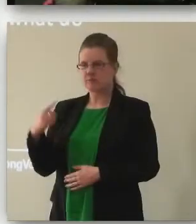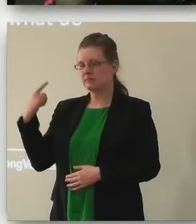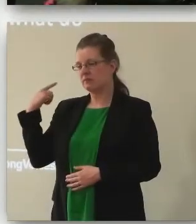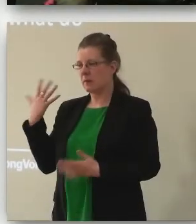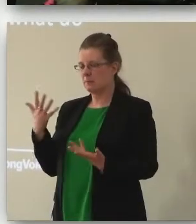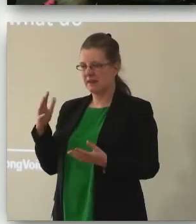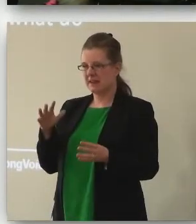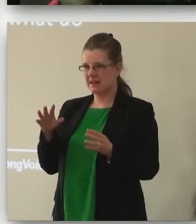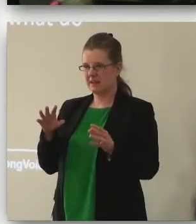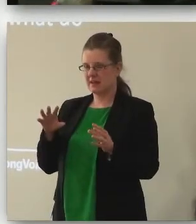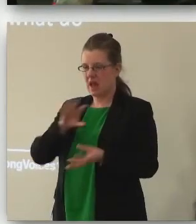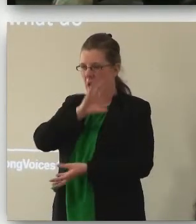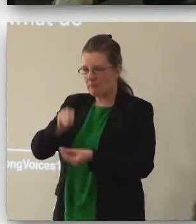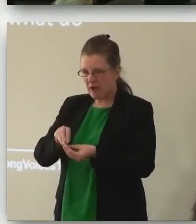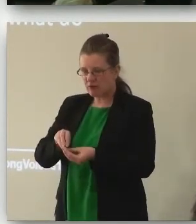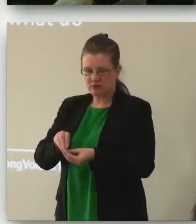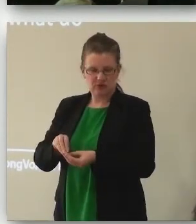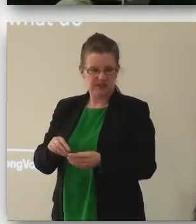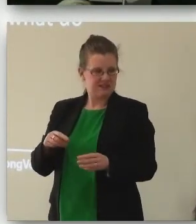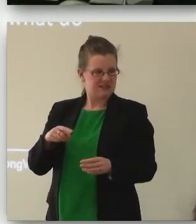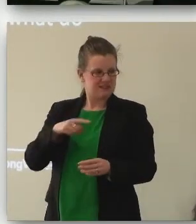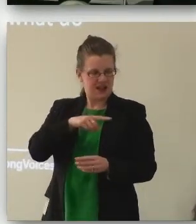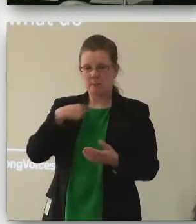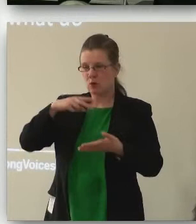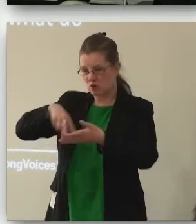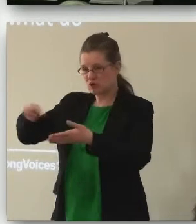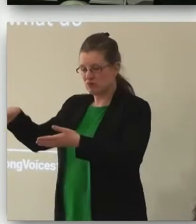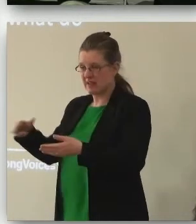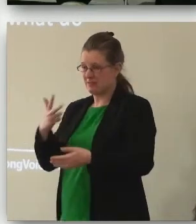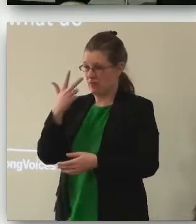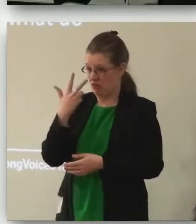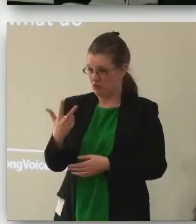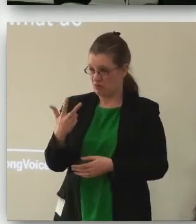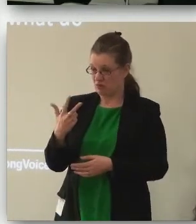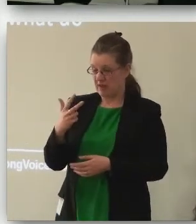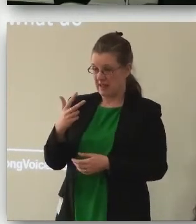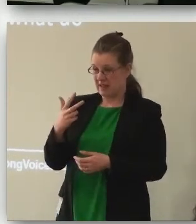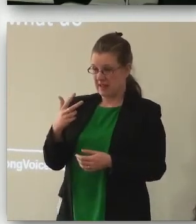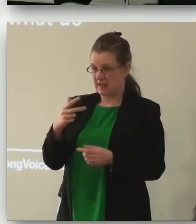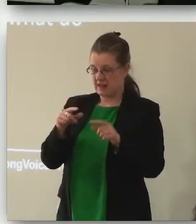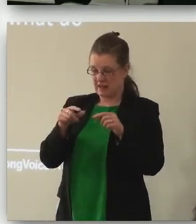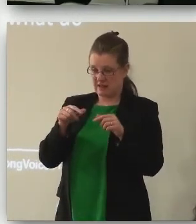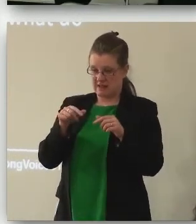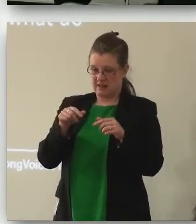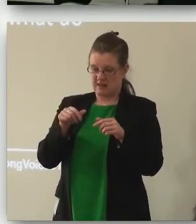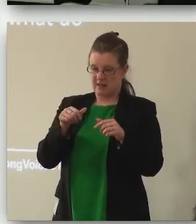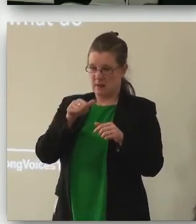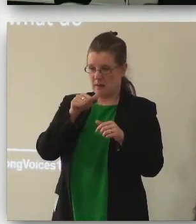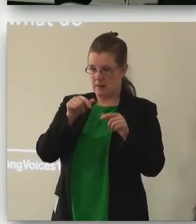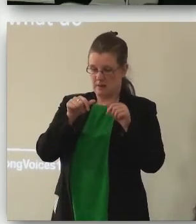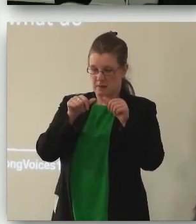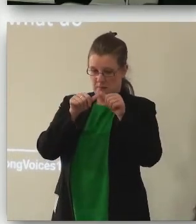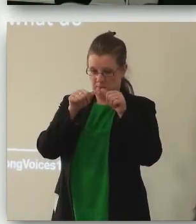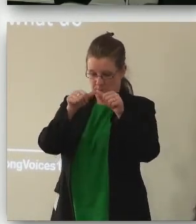paraphrase so if you don't mind I'm going to read the three post-it notes that actually helped us to